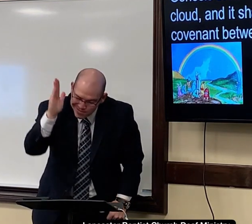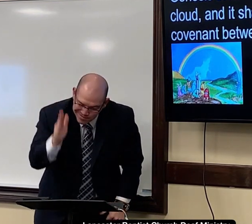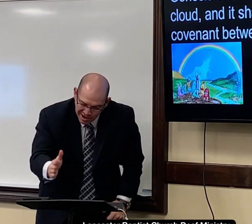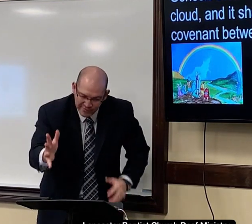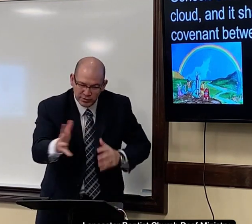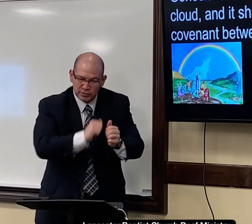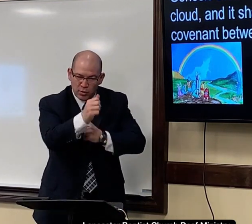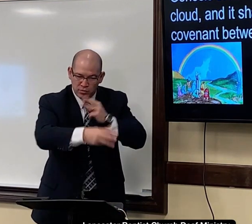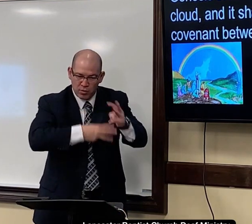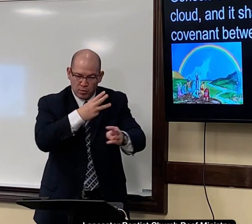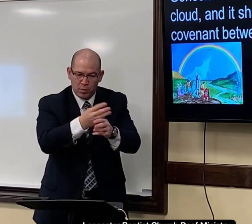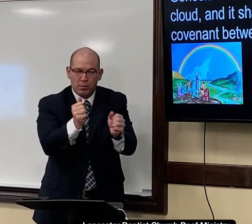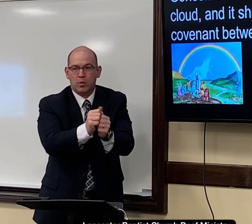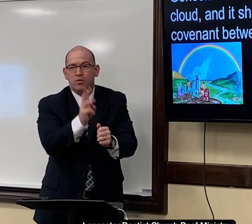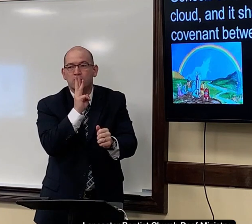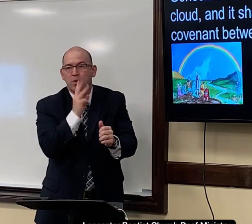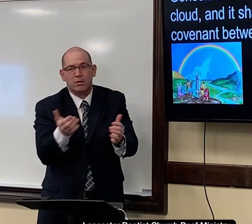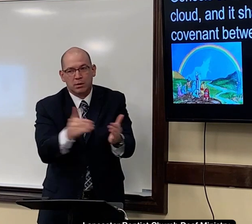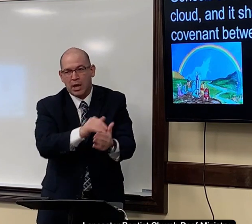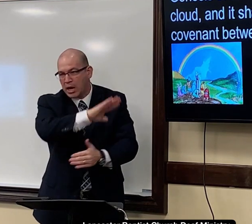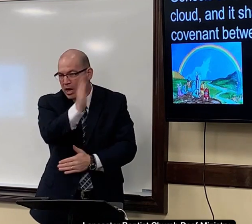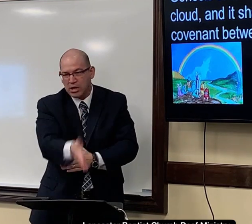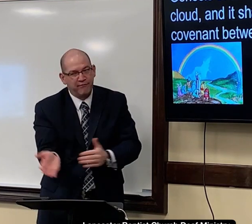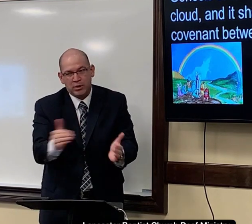never destroy the world with water again